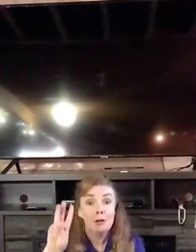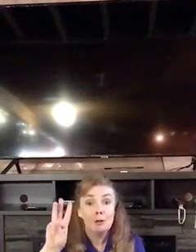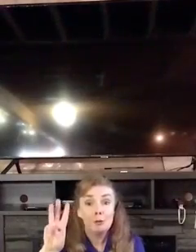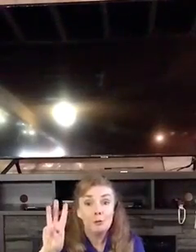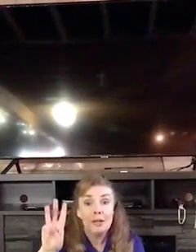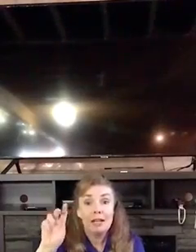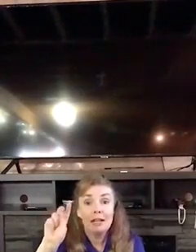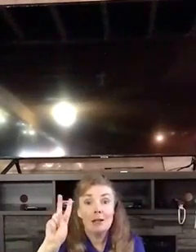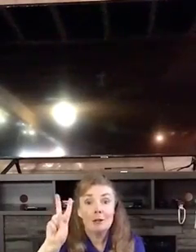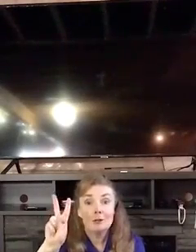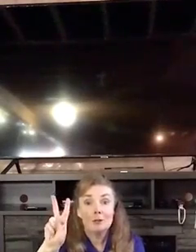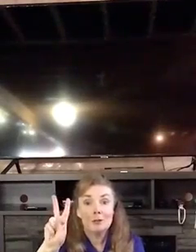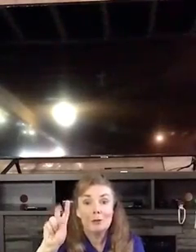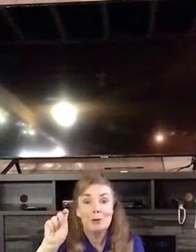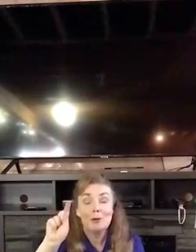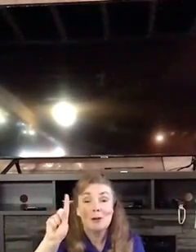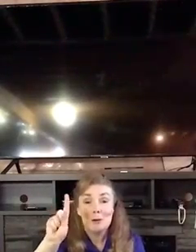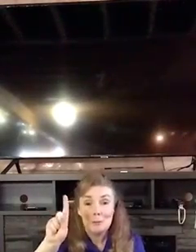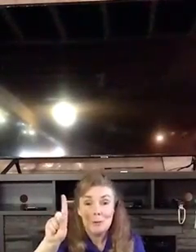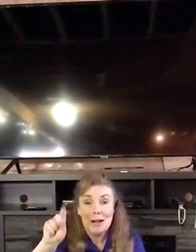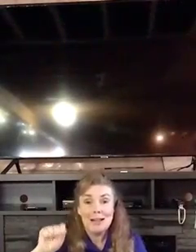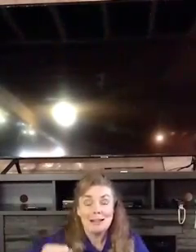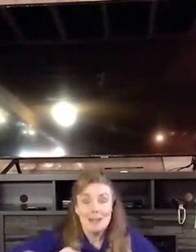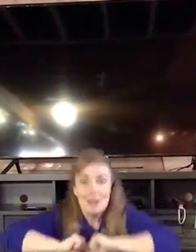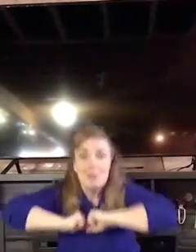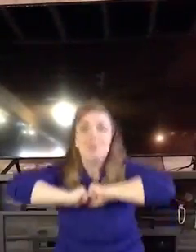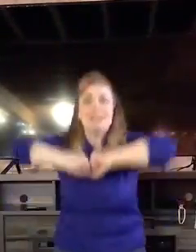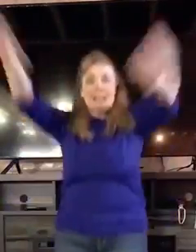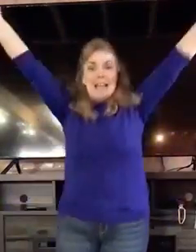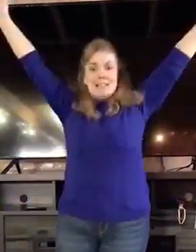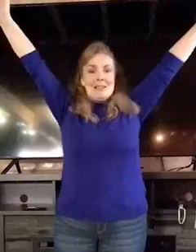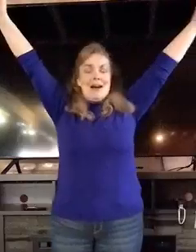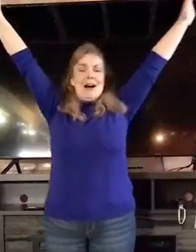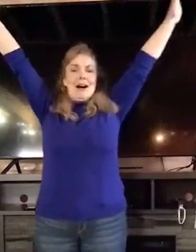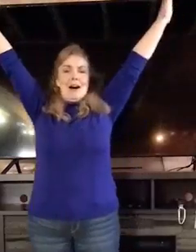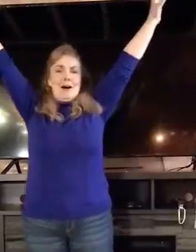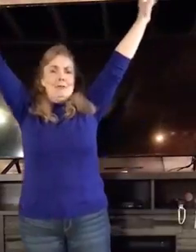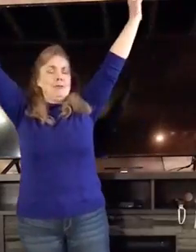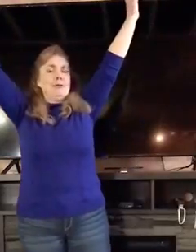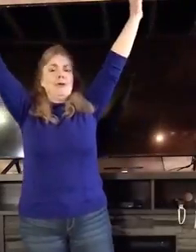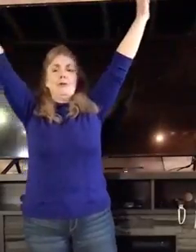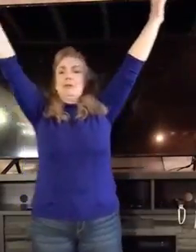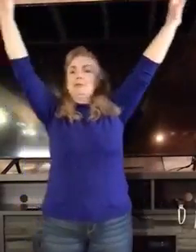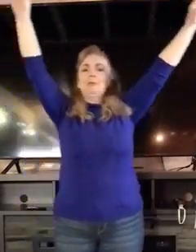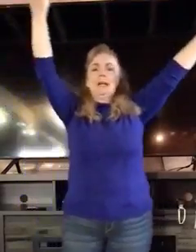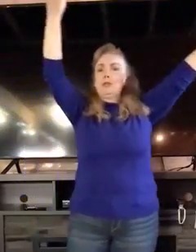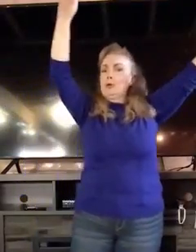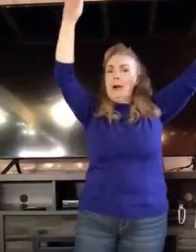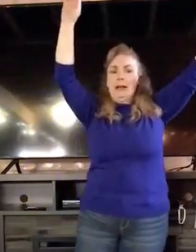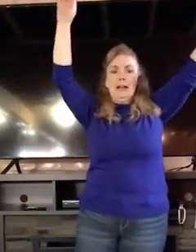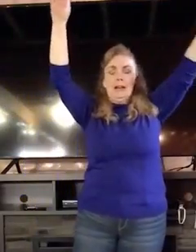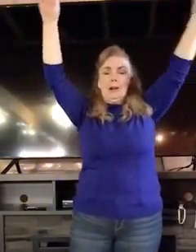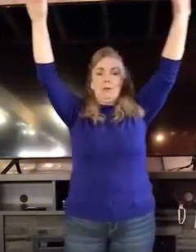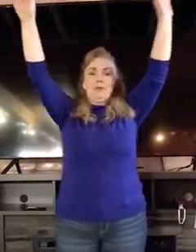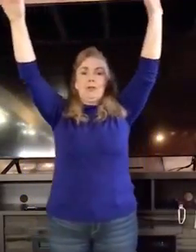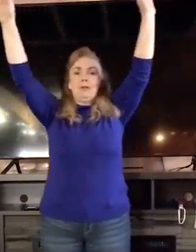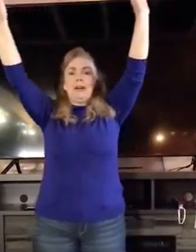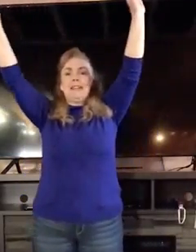3, 2, 1, blast off. Oh, it's way too quiet in here. I'm used to you guys